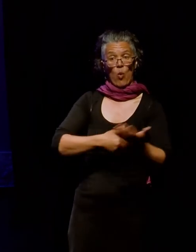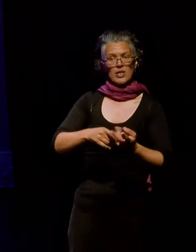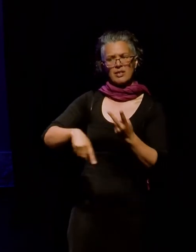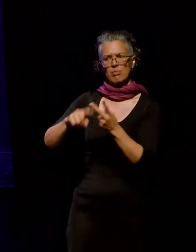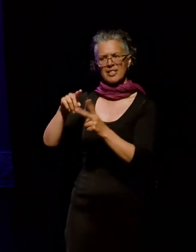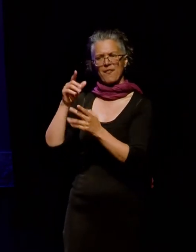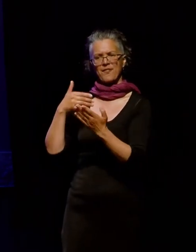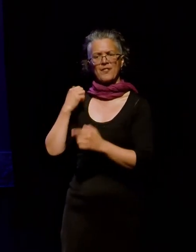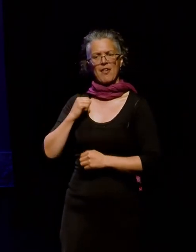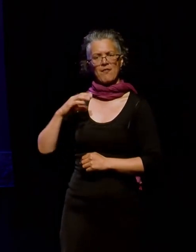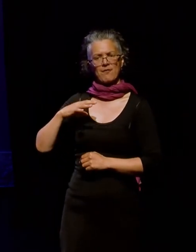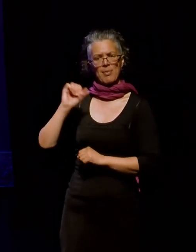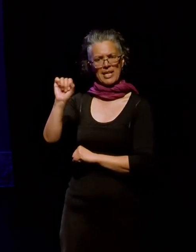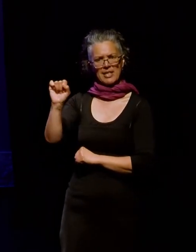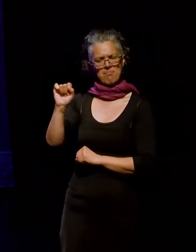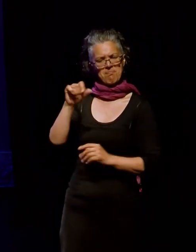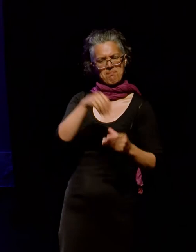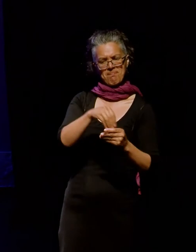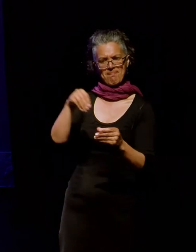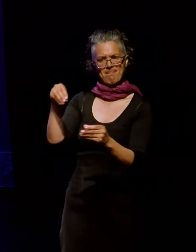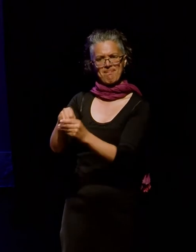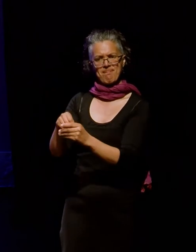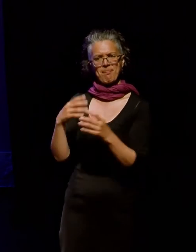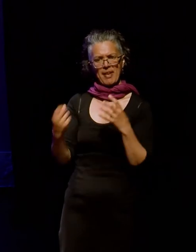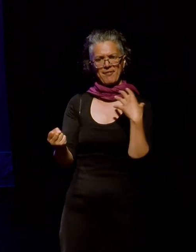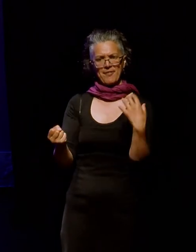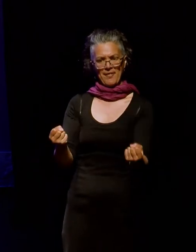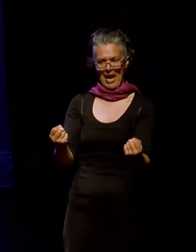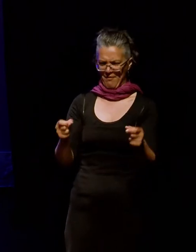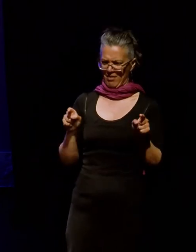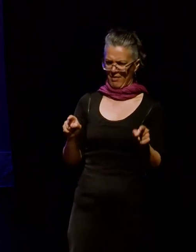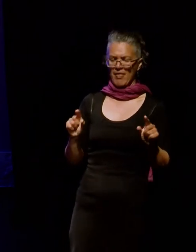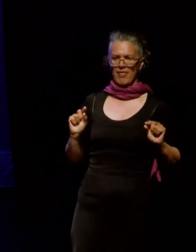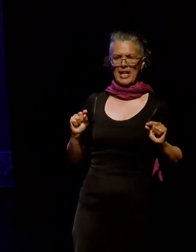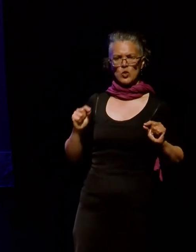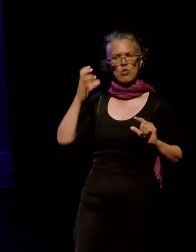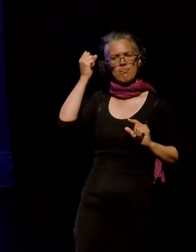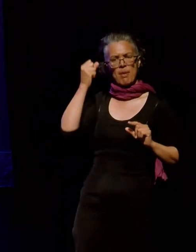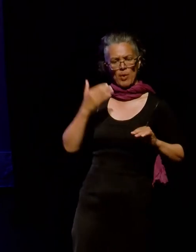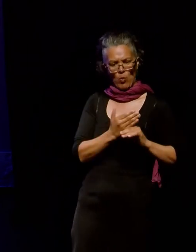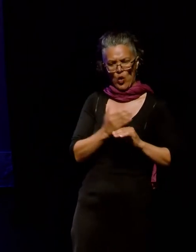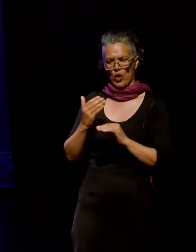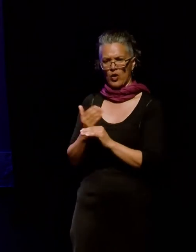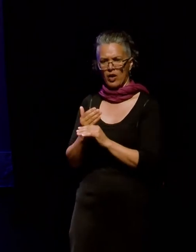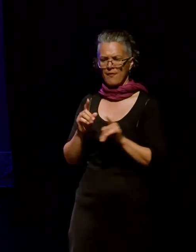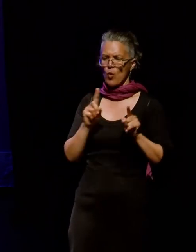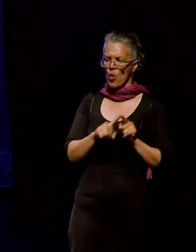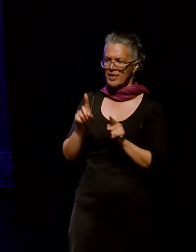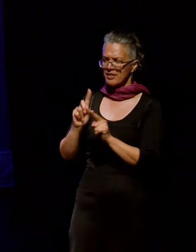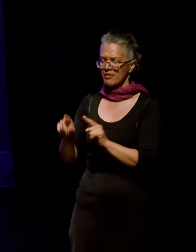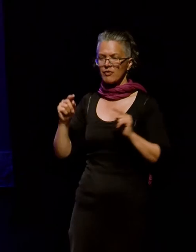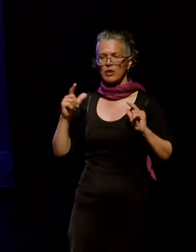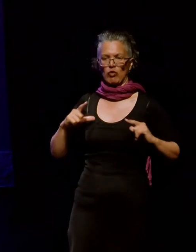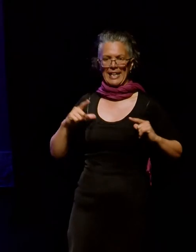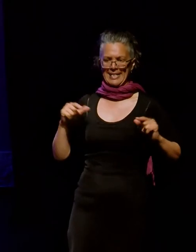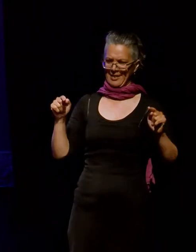understand that all kinds of people and organisations do memory work for lots of different reasons. And